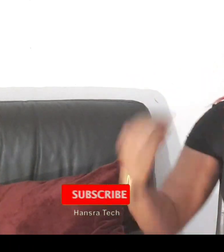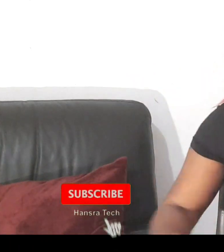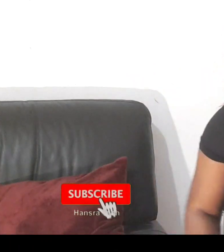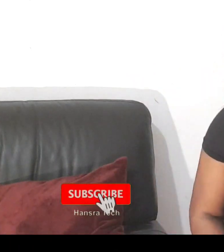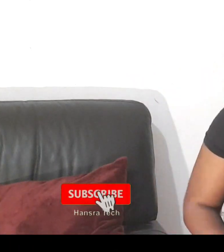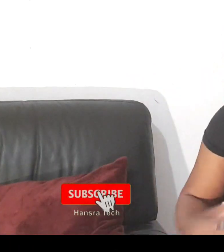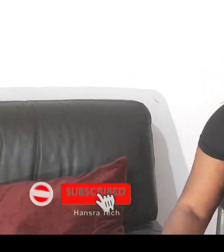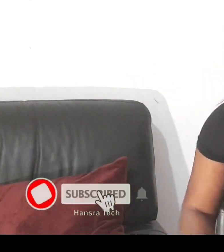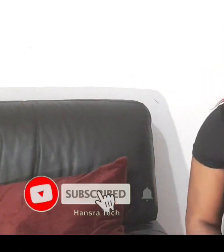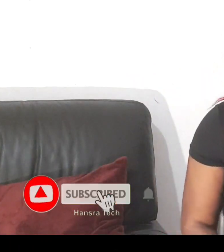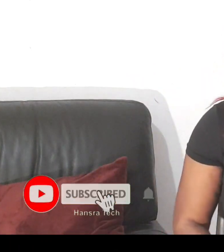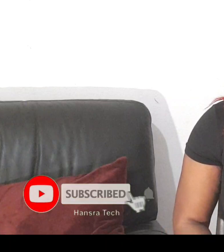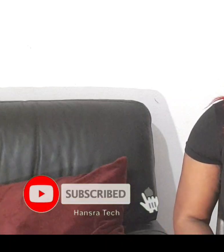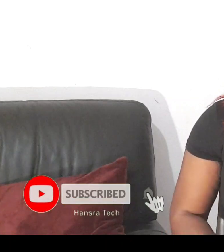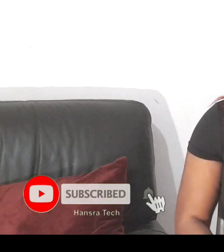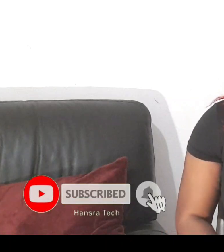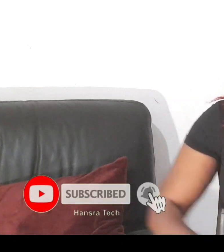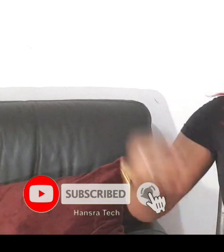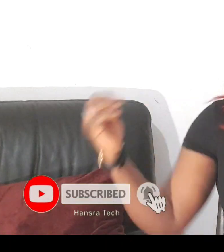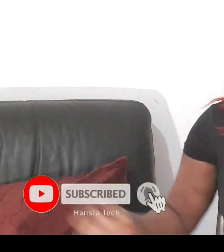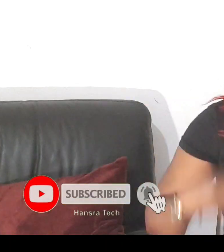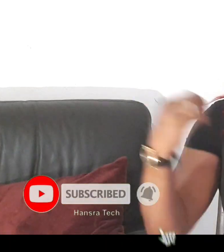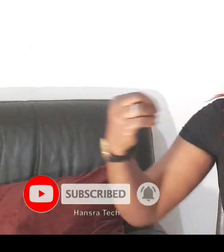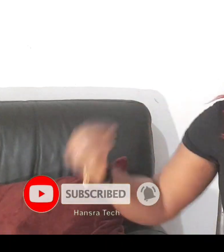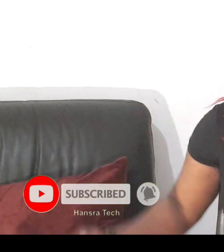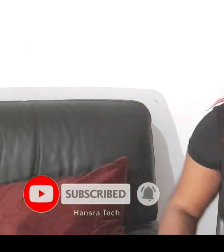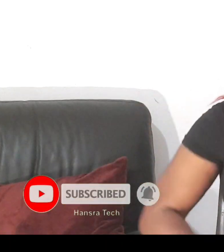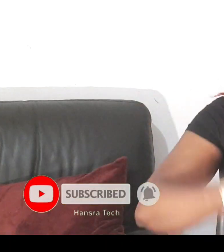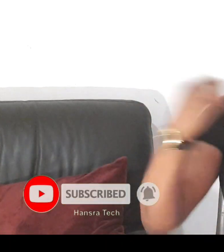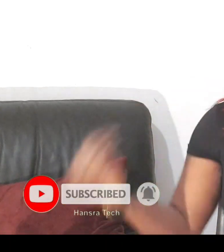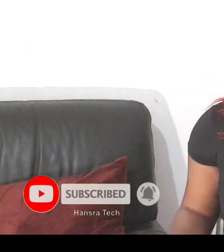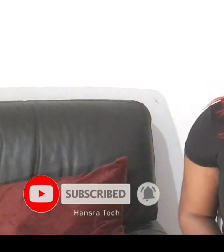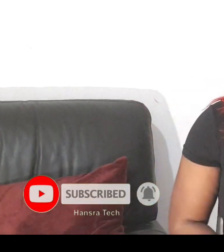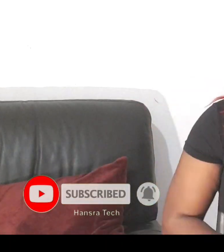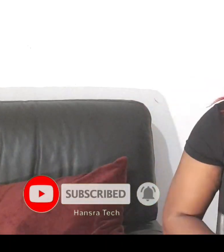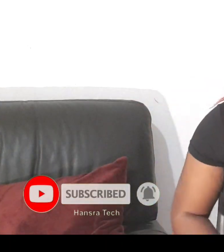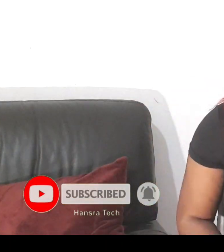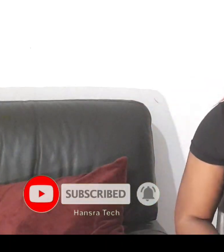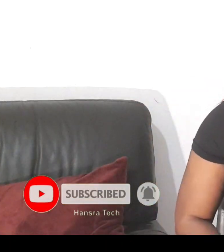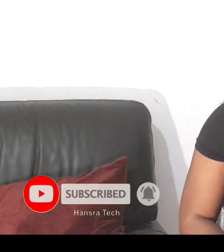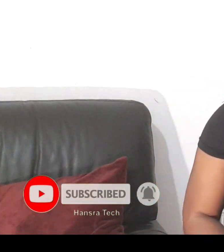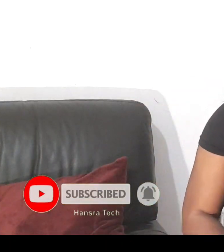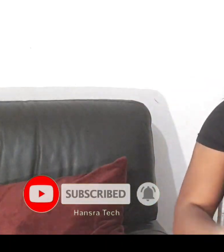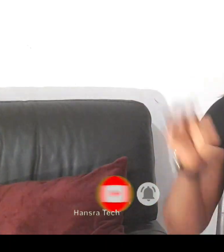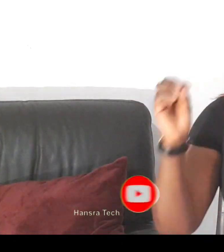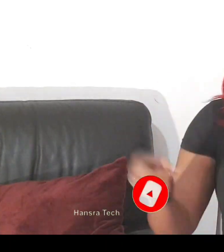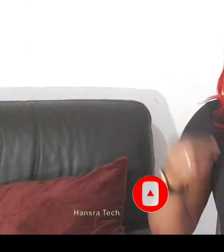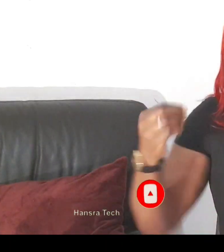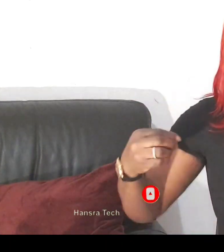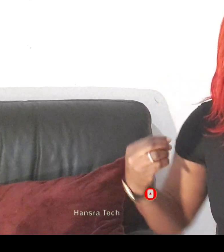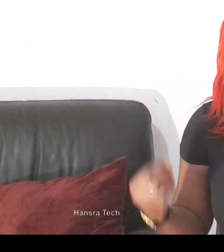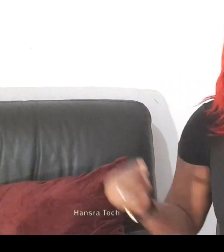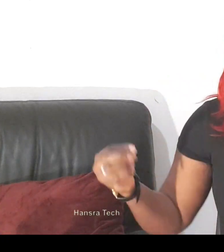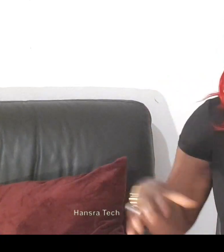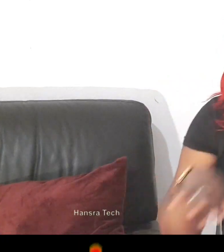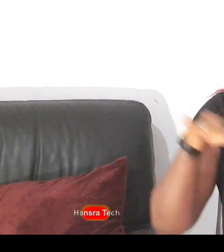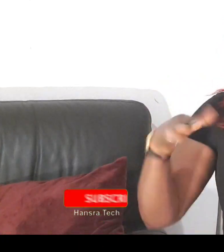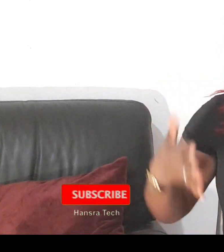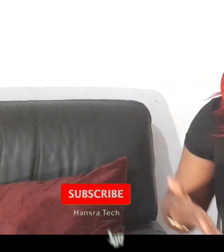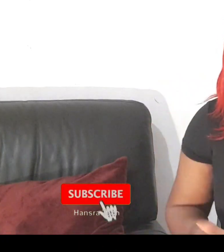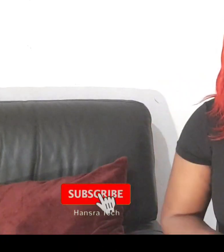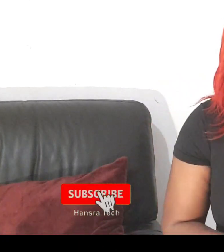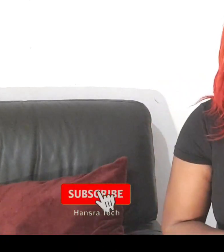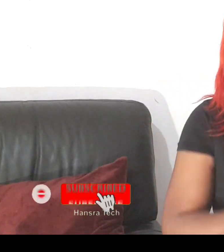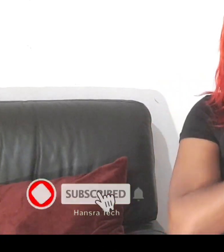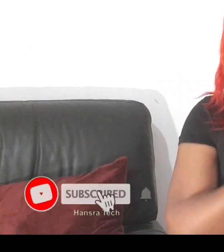ourselves so that ah so that we can have value to the society my people so this very